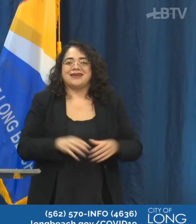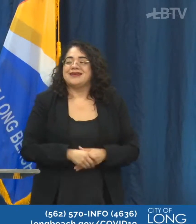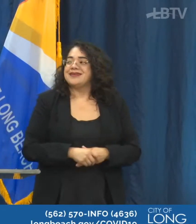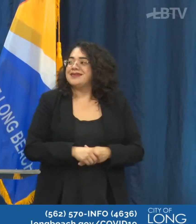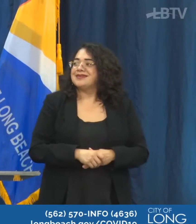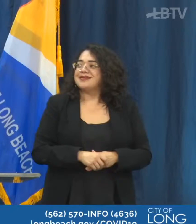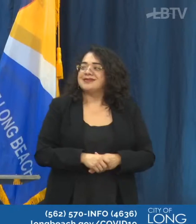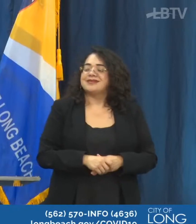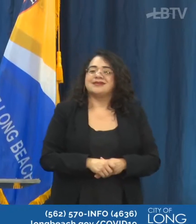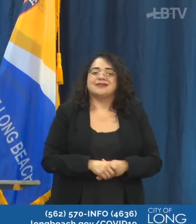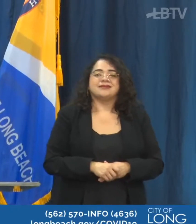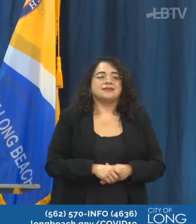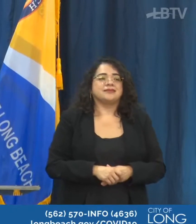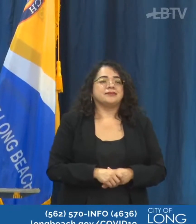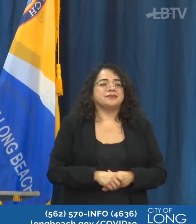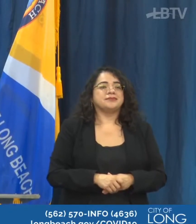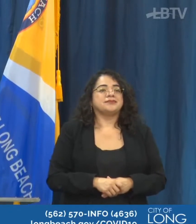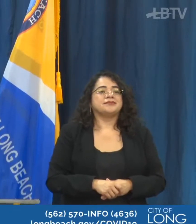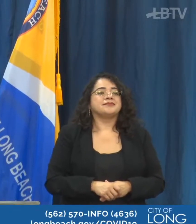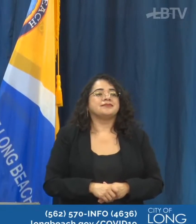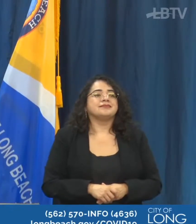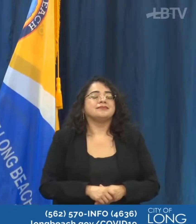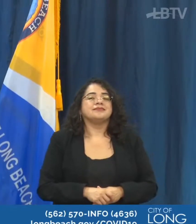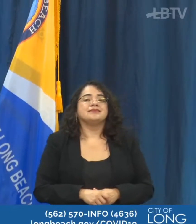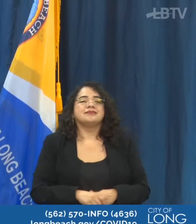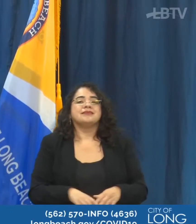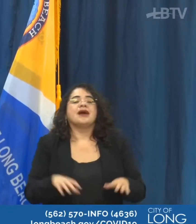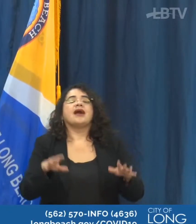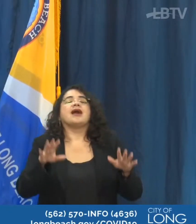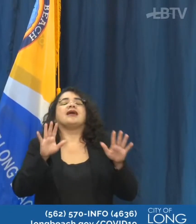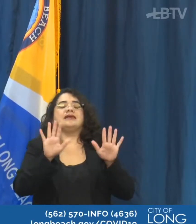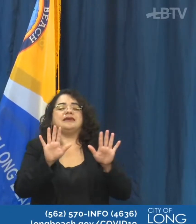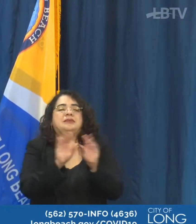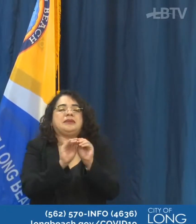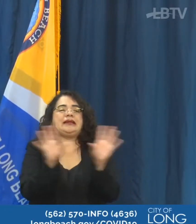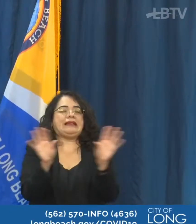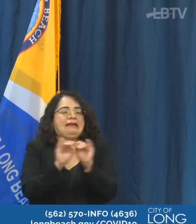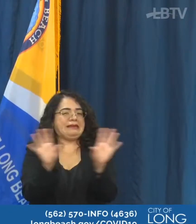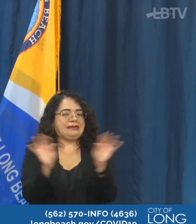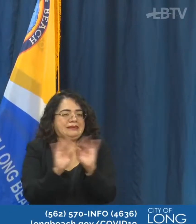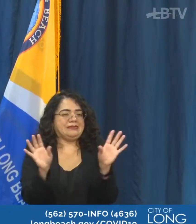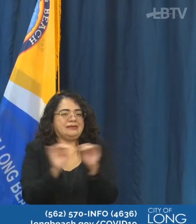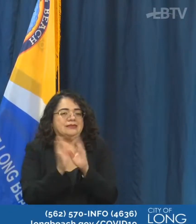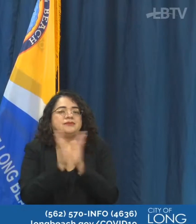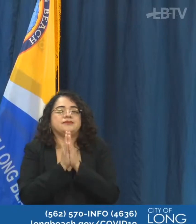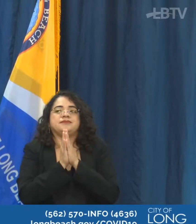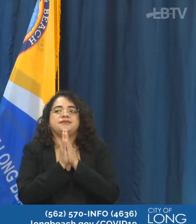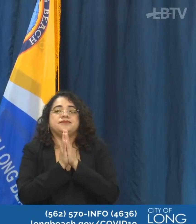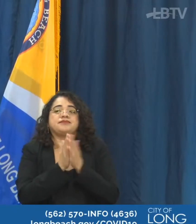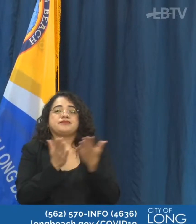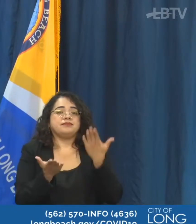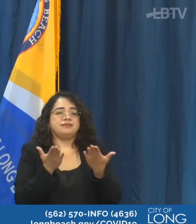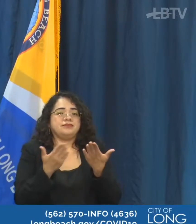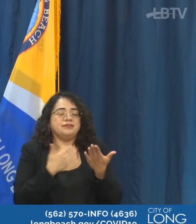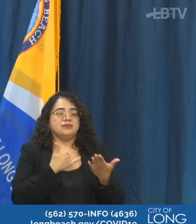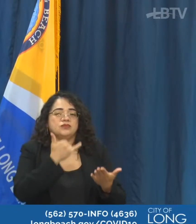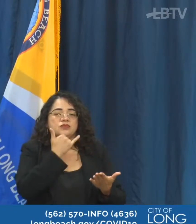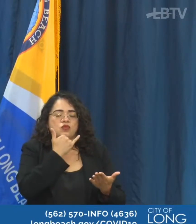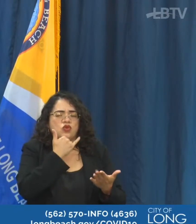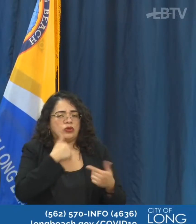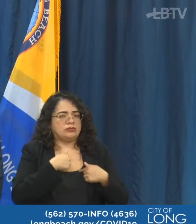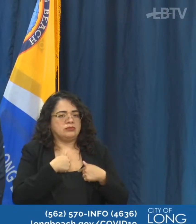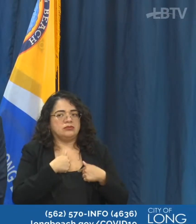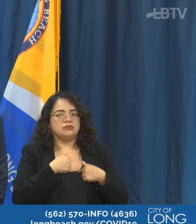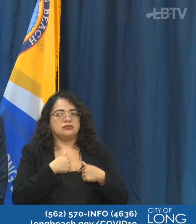Okay, and that question came up on social media. I yeah, think, and we'll clarify this, but, and I could be wrong. I think that